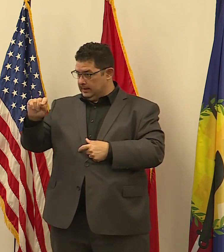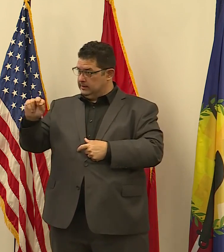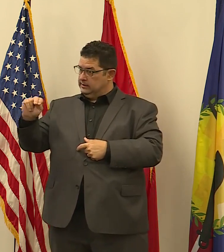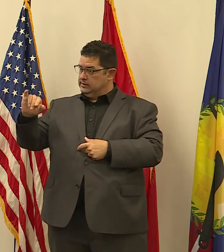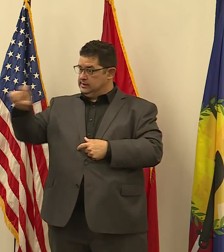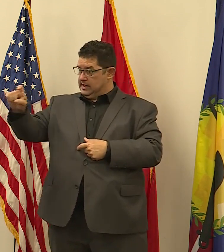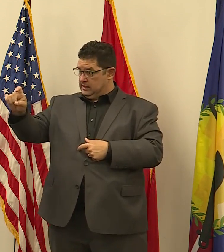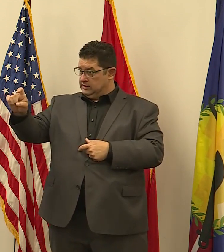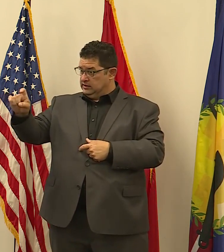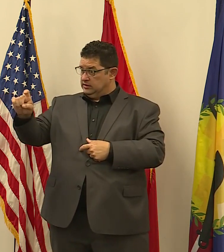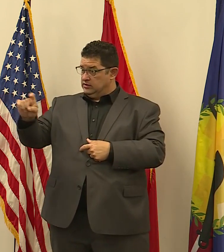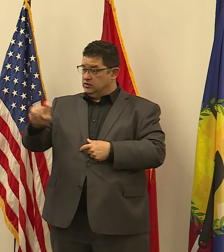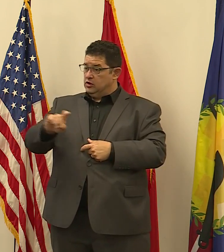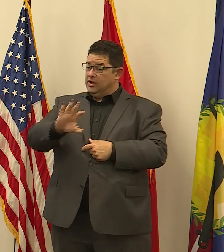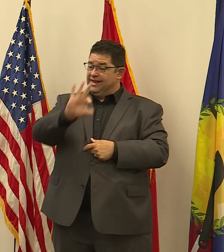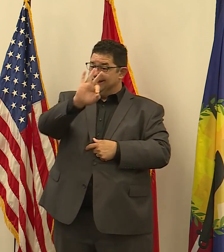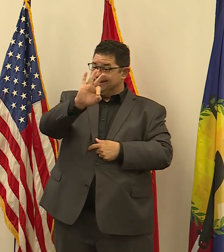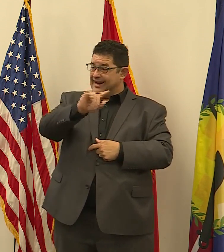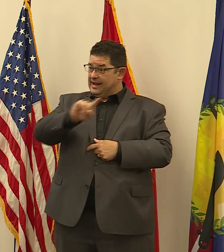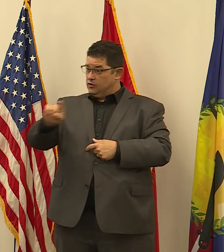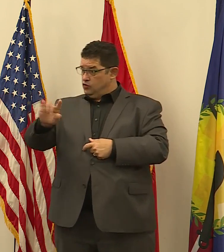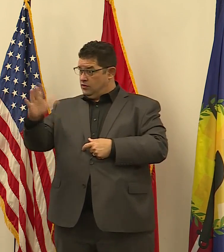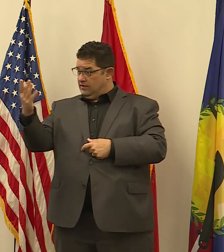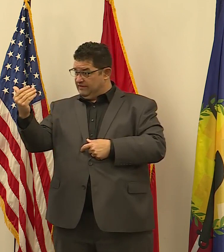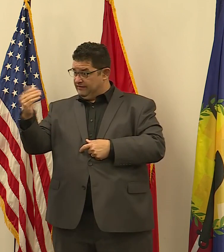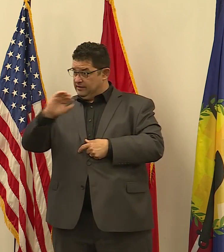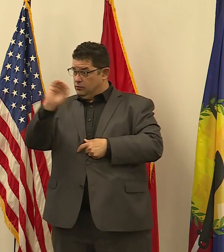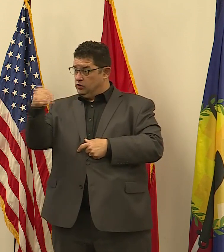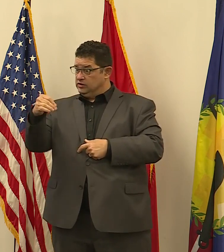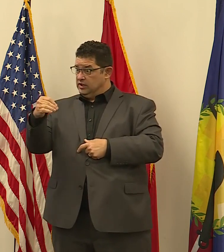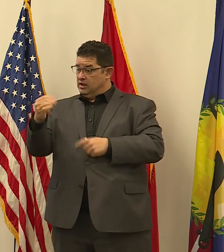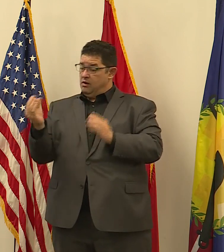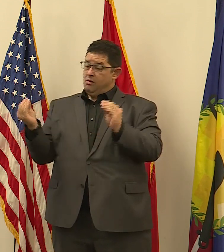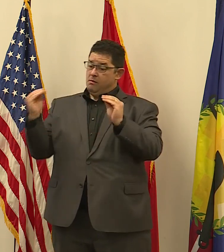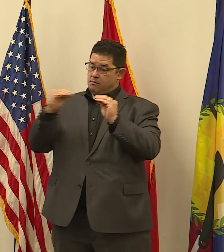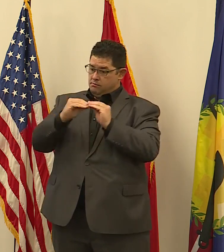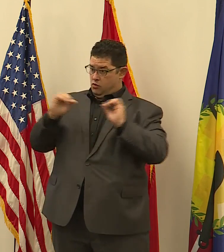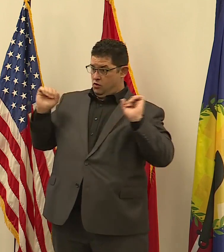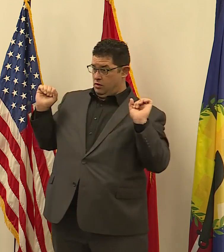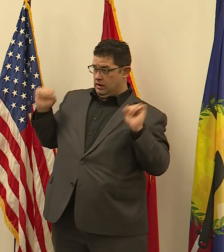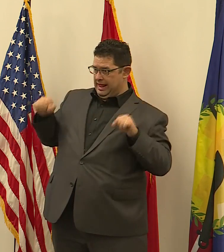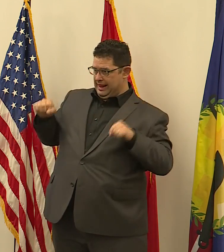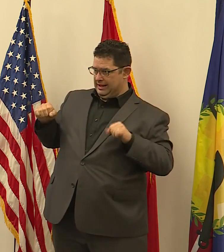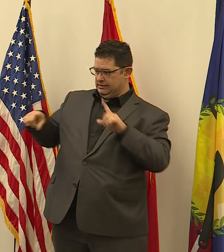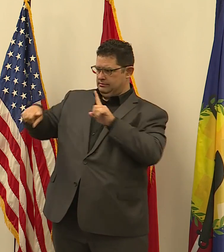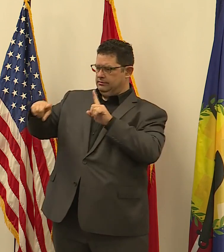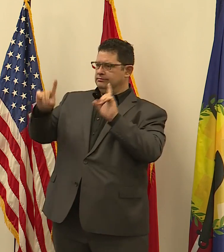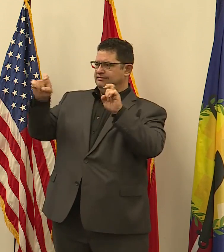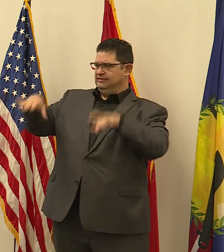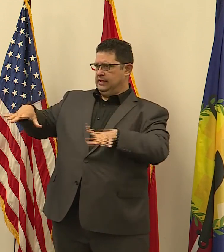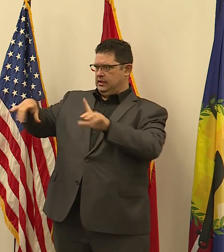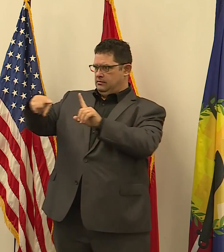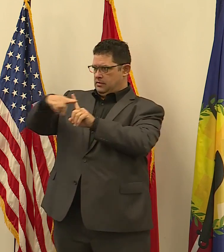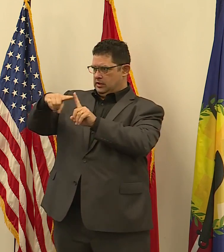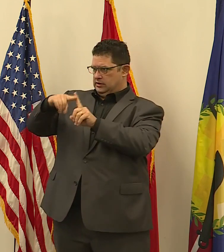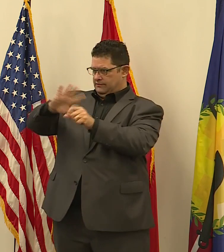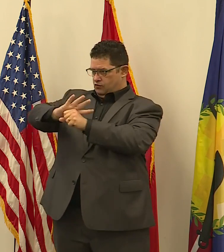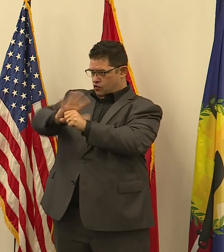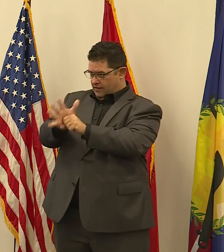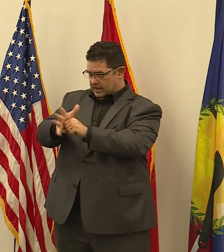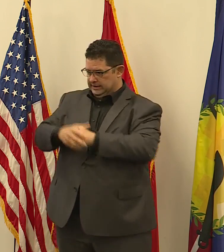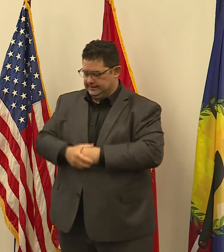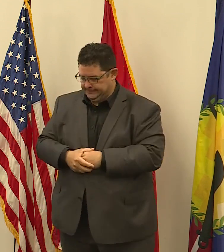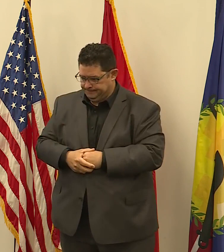9 to 15 percent more likely to be tested positive with COVID-19.